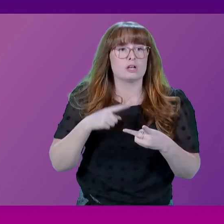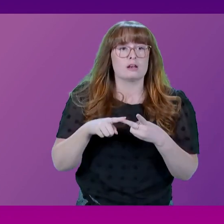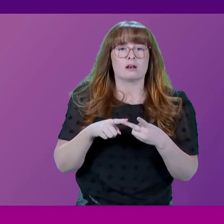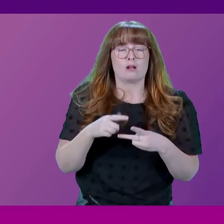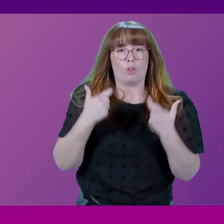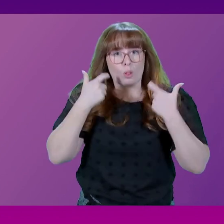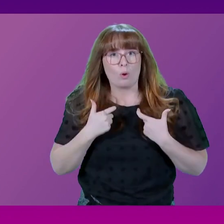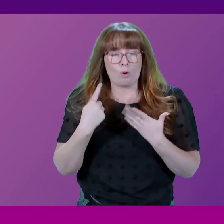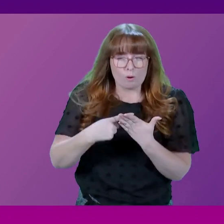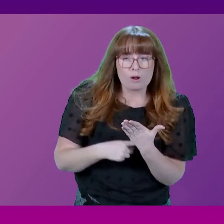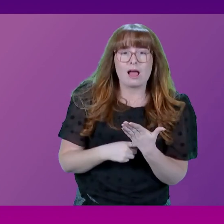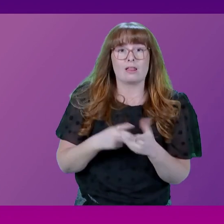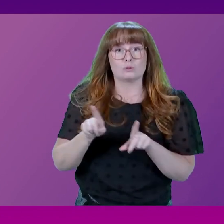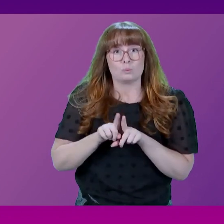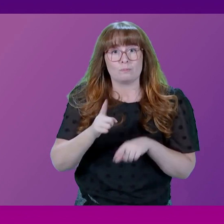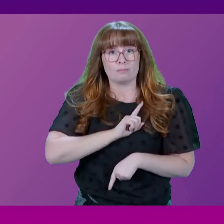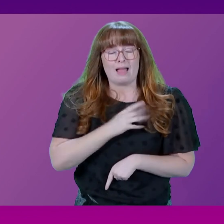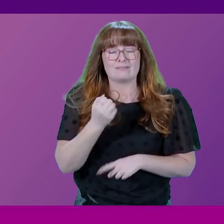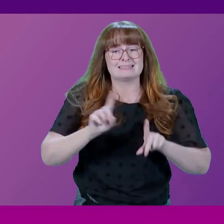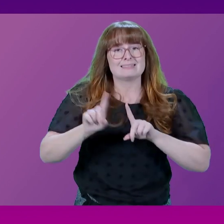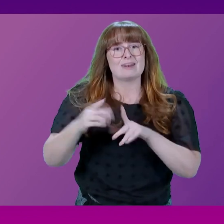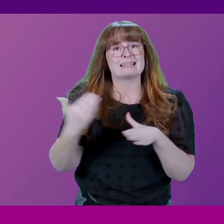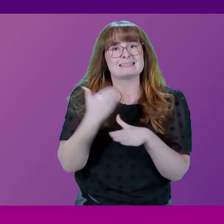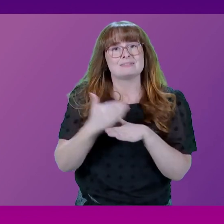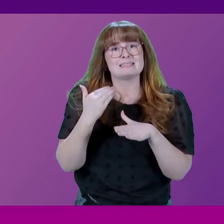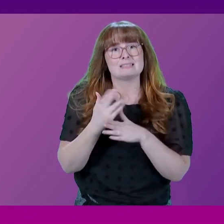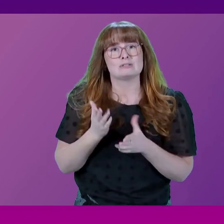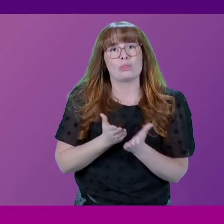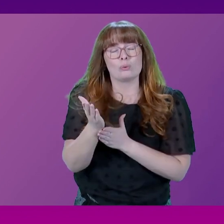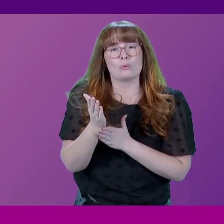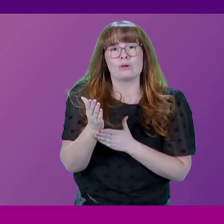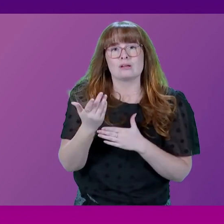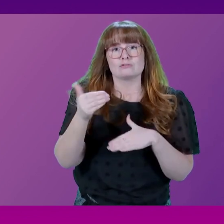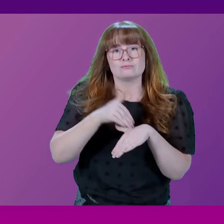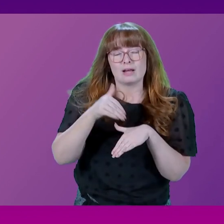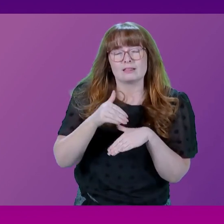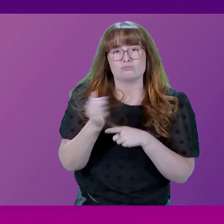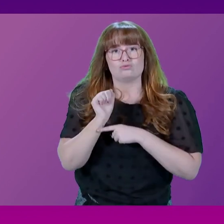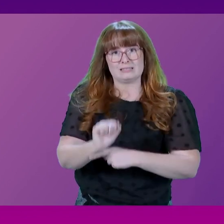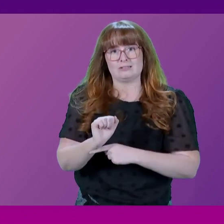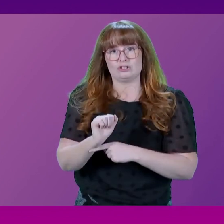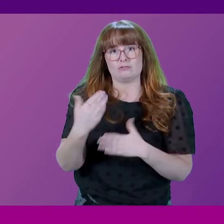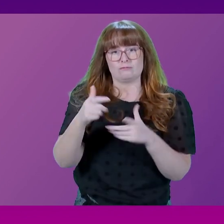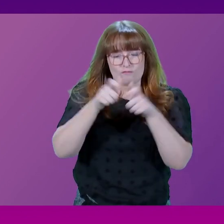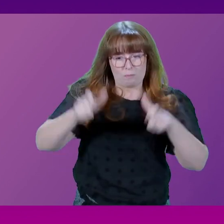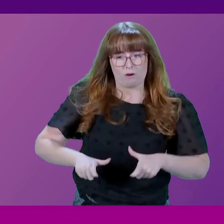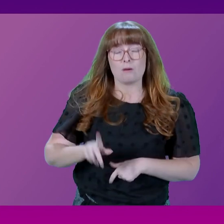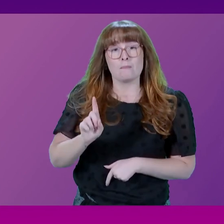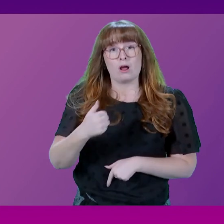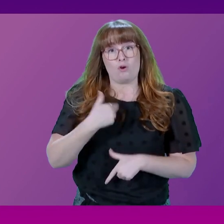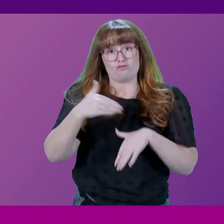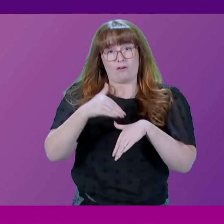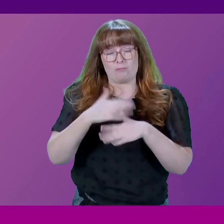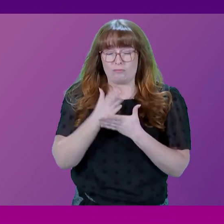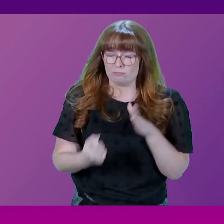offending and re-offending through a range of activity including our violence prevention framework. We're also putting victims of crime at the heart of our justice